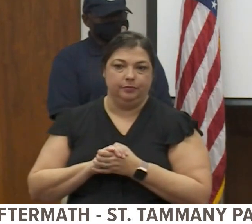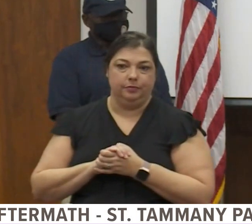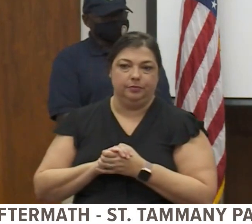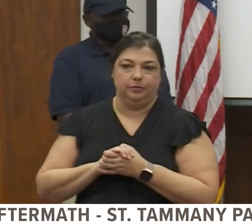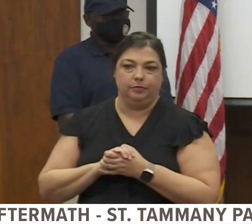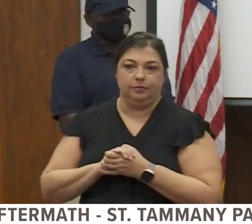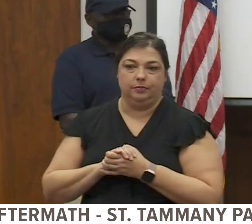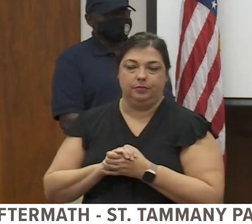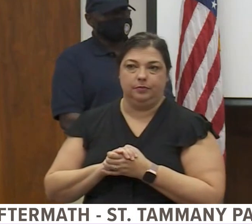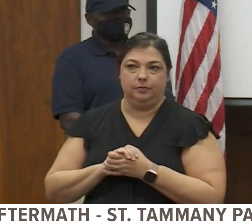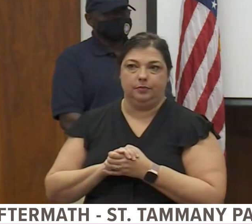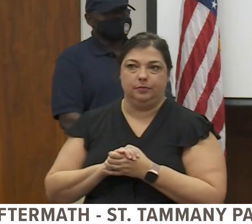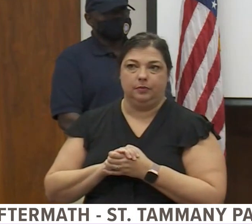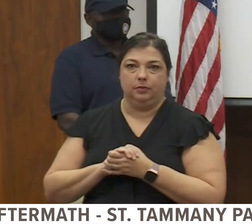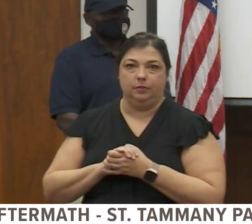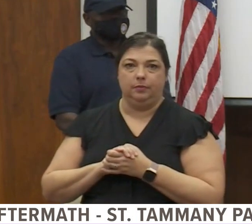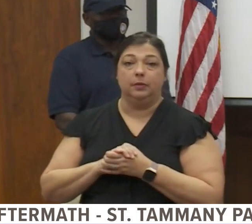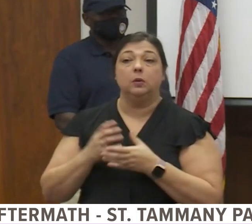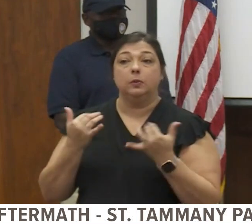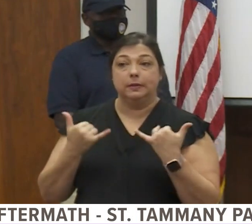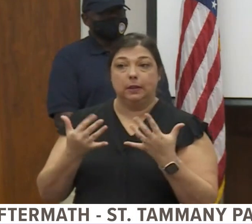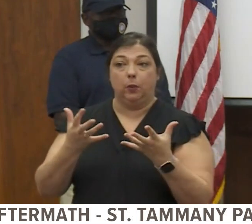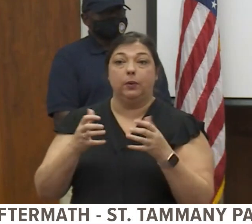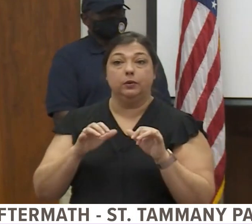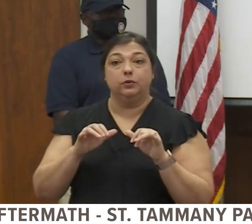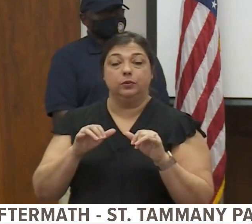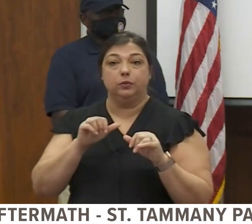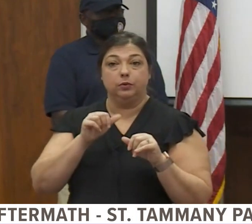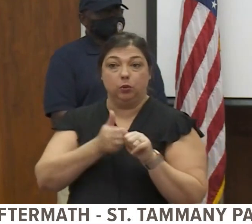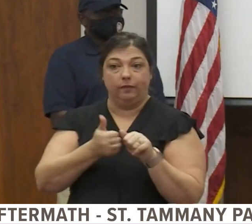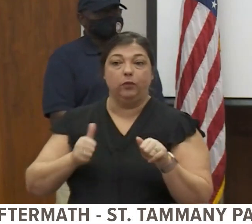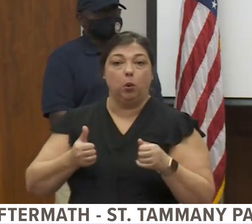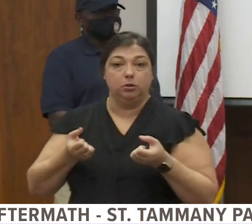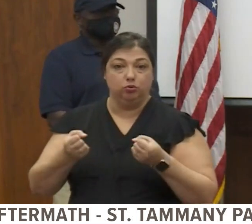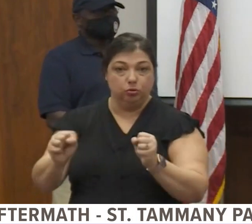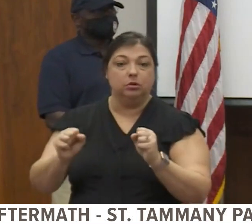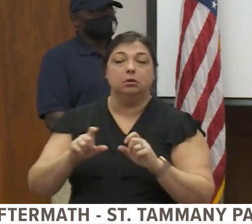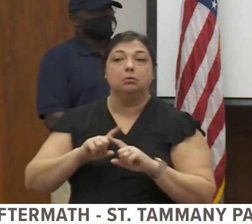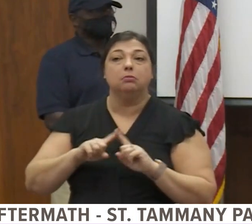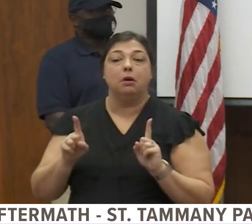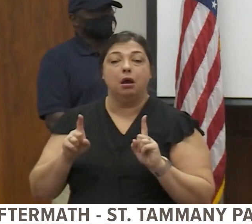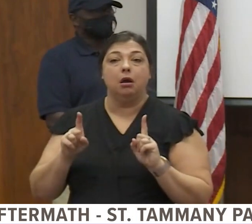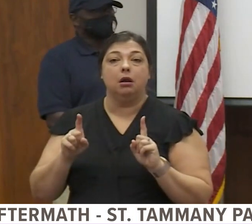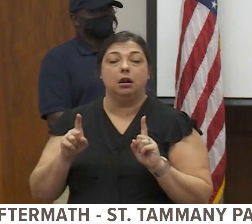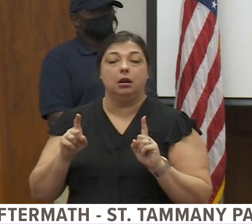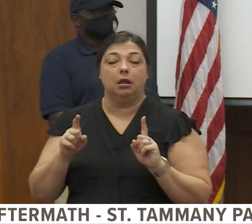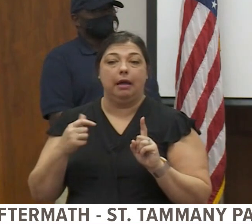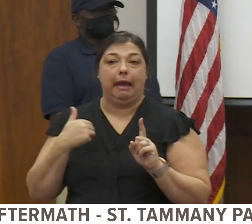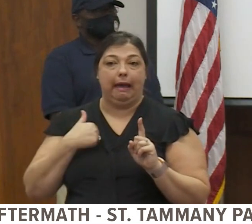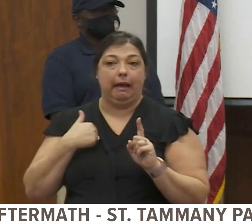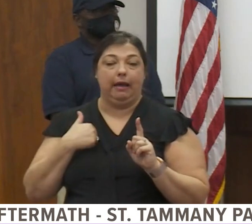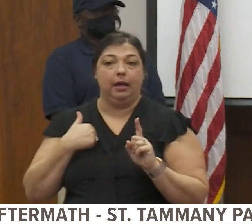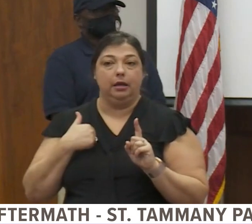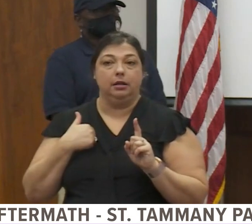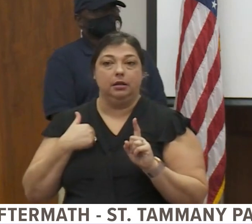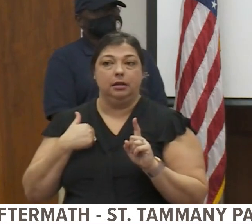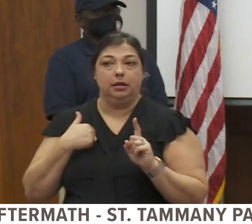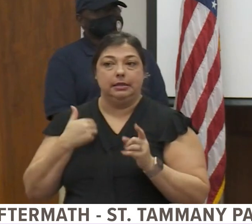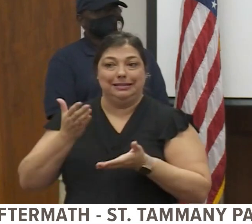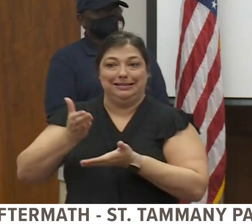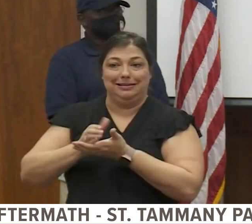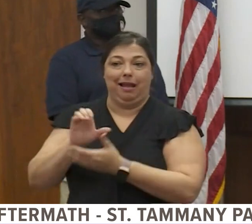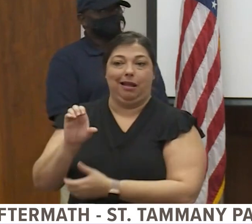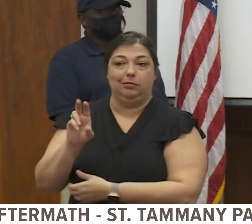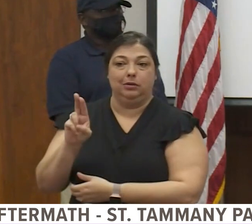we still want them to do so, however, I have reactivated the